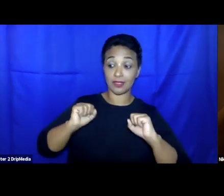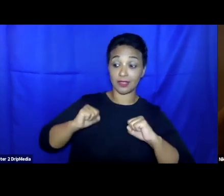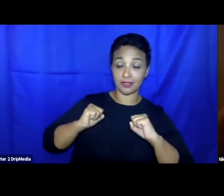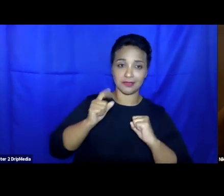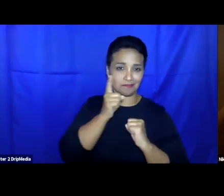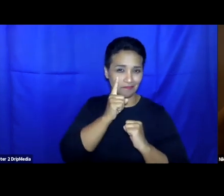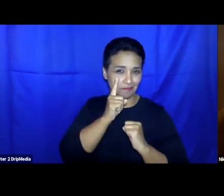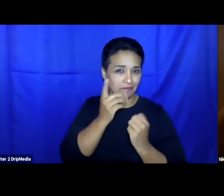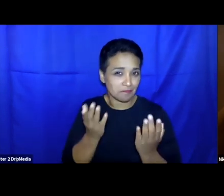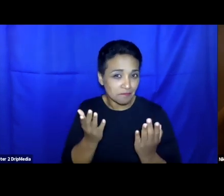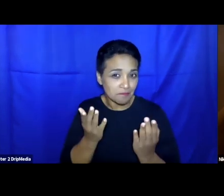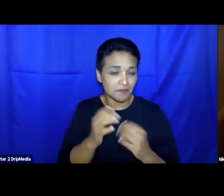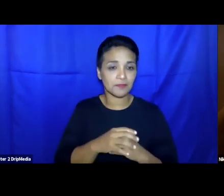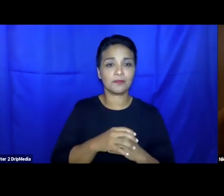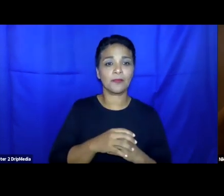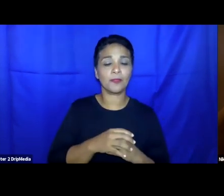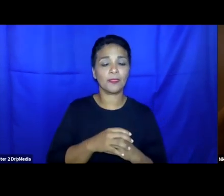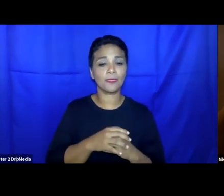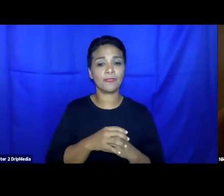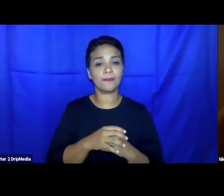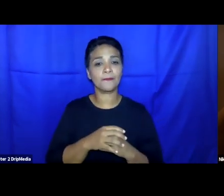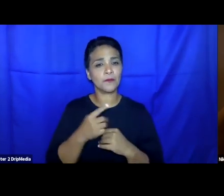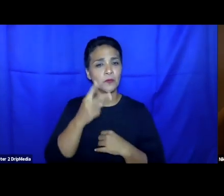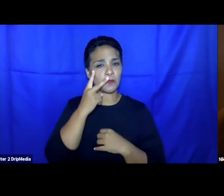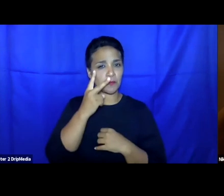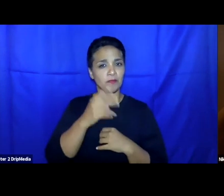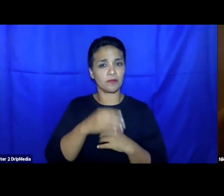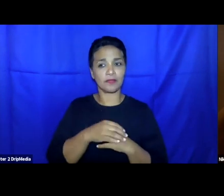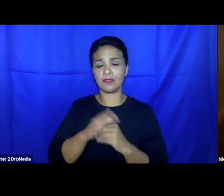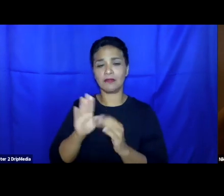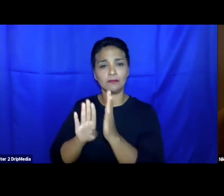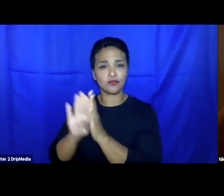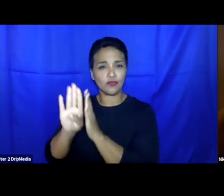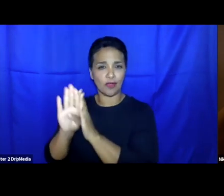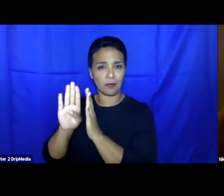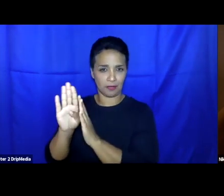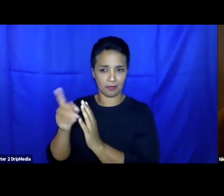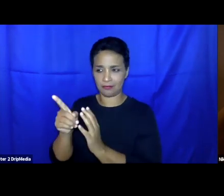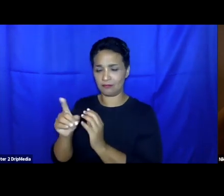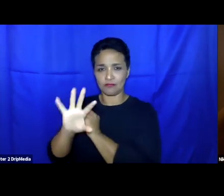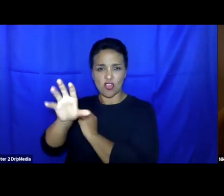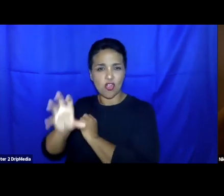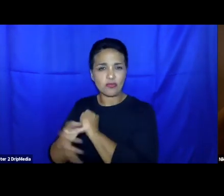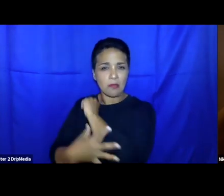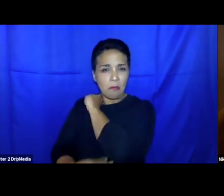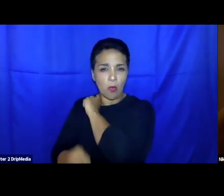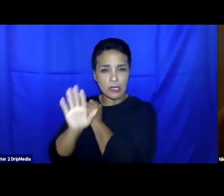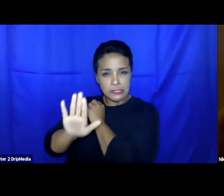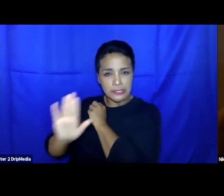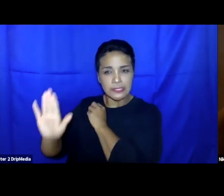characterize some of these third country arrangements undertaken by the EU since 2015, there are two sort of